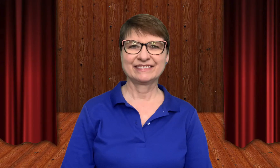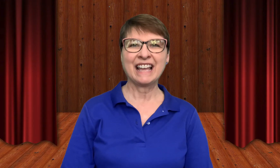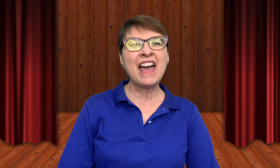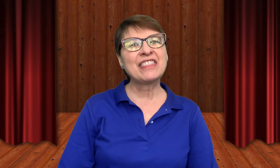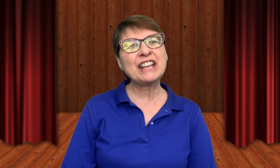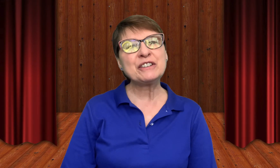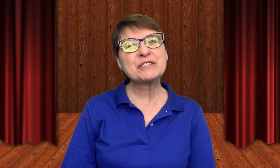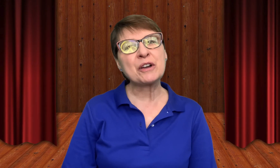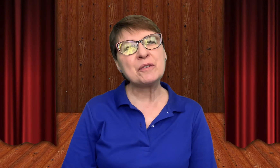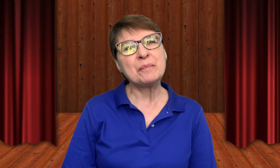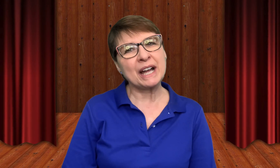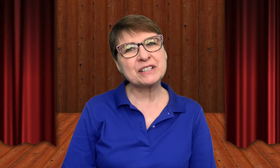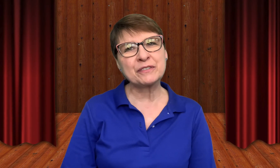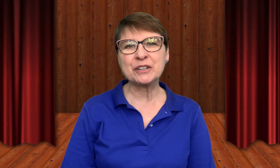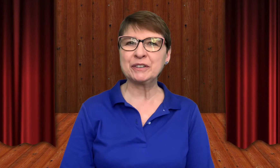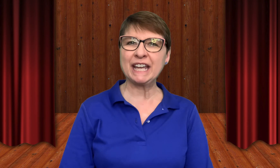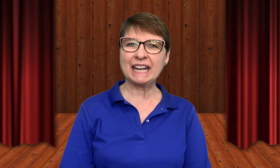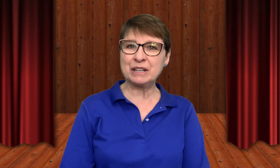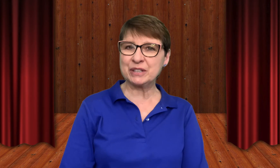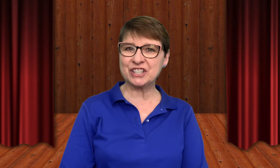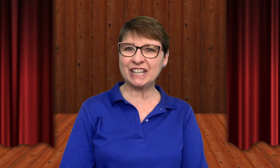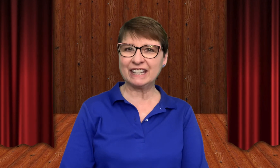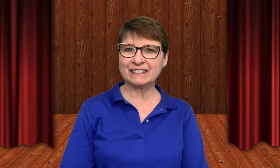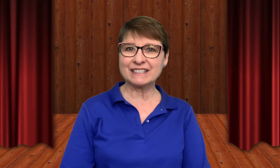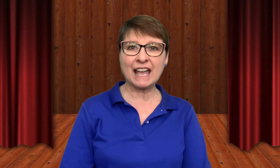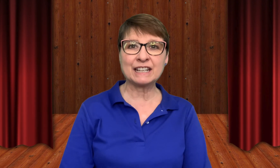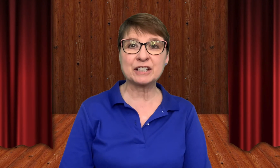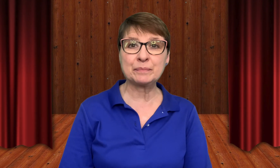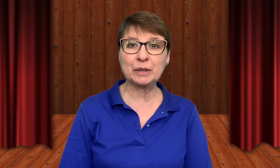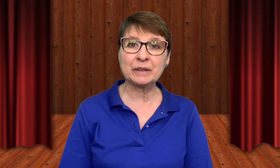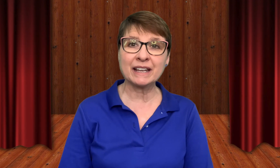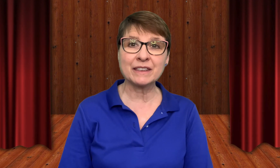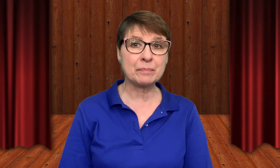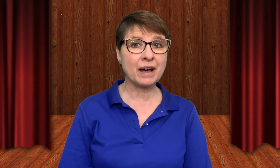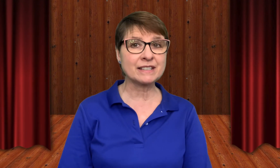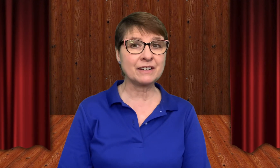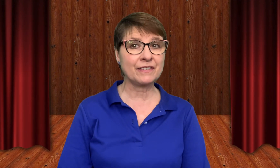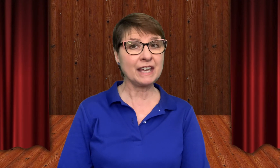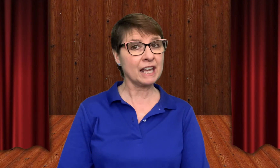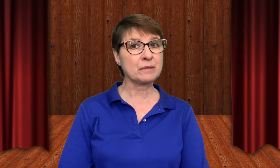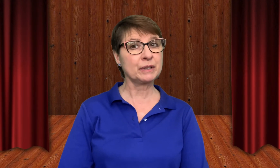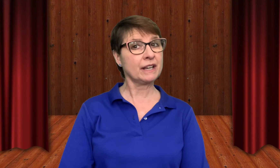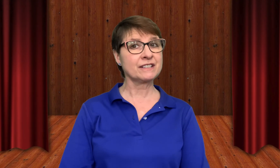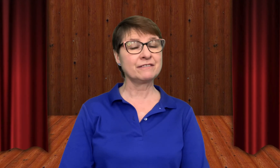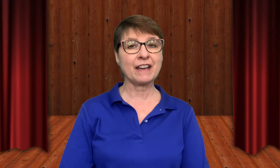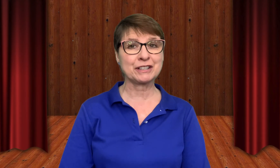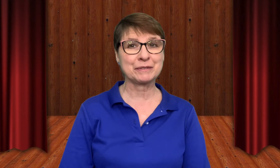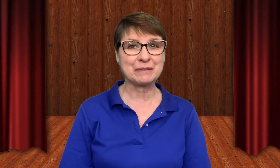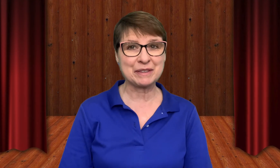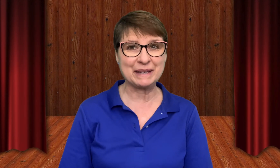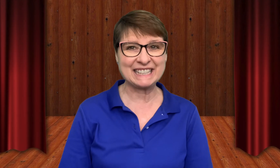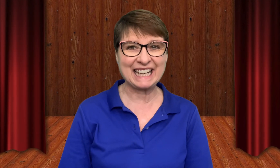Thank you so much for creating machines and exploring the Positive Thinking Production Factory with me today.